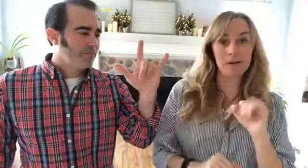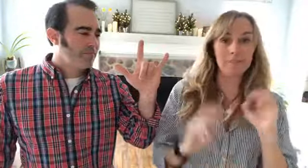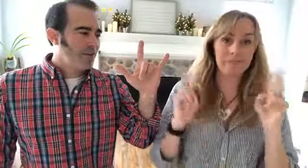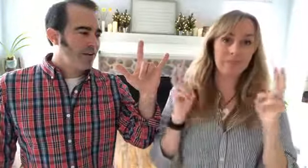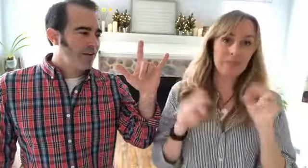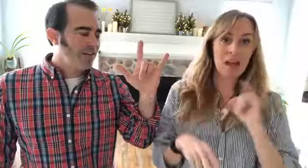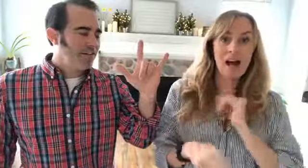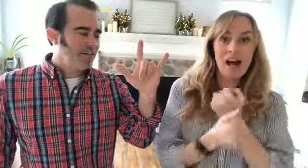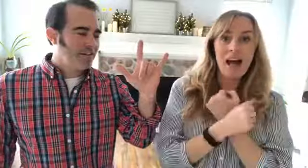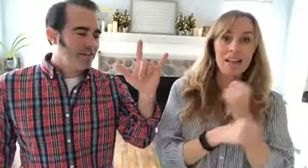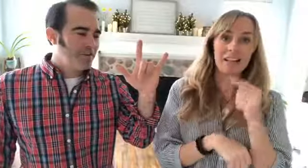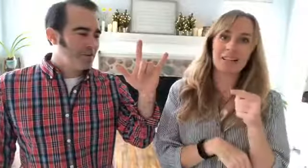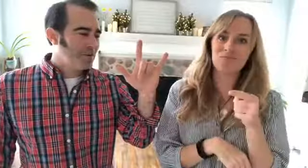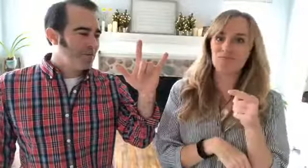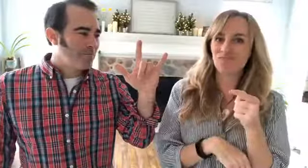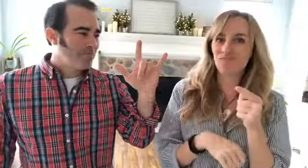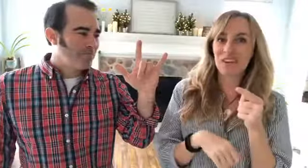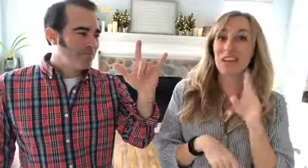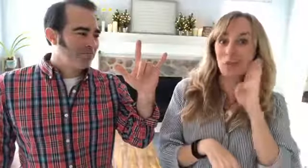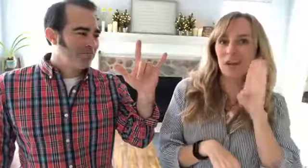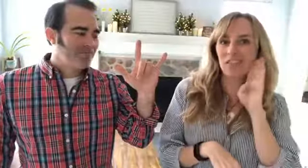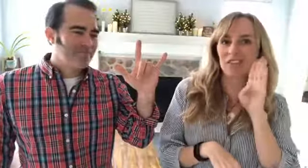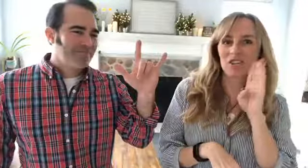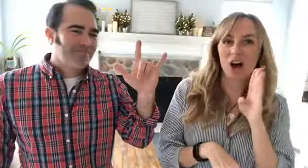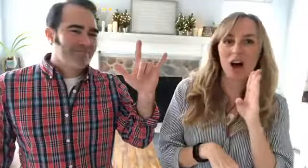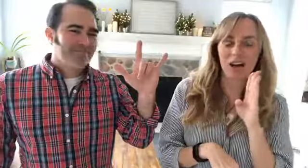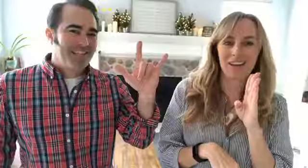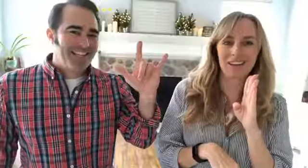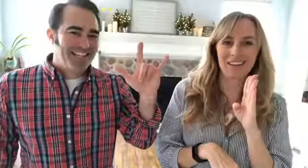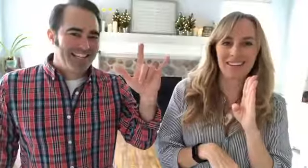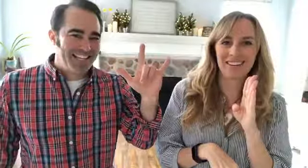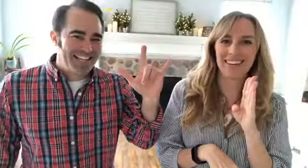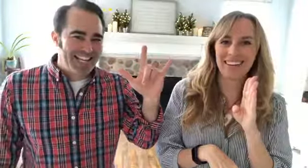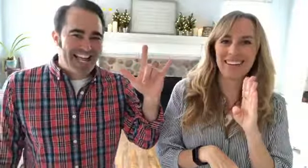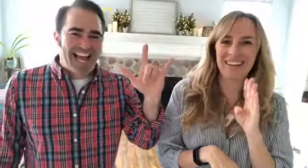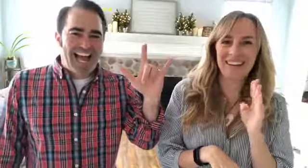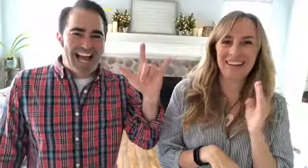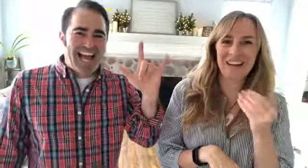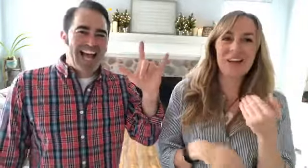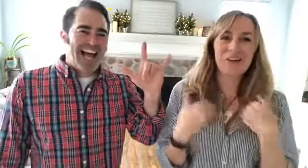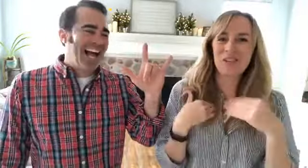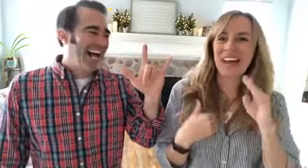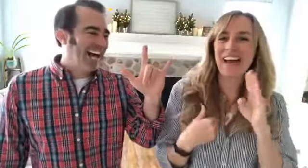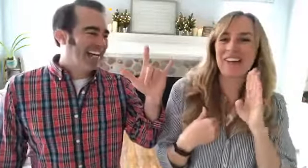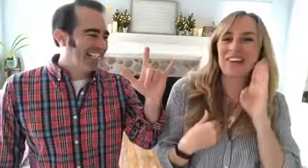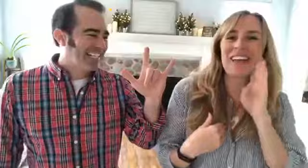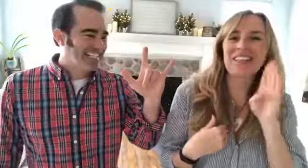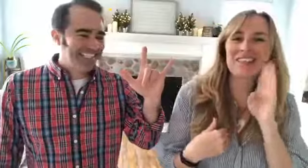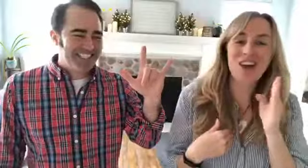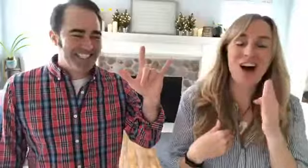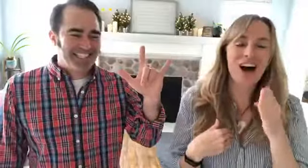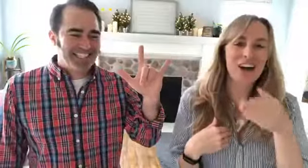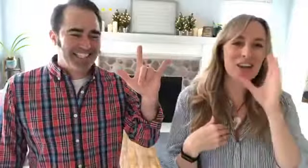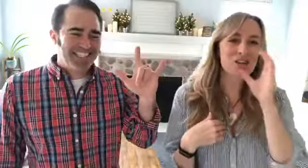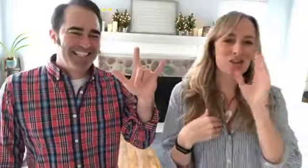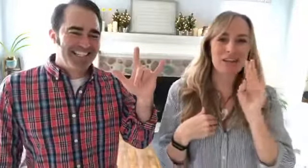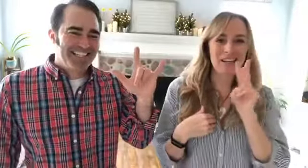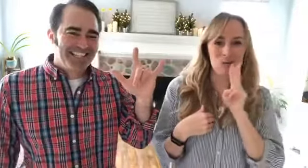I now we have the dog we have the dog drinking